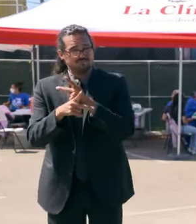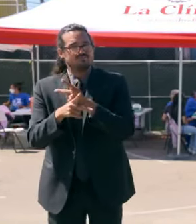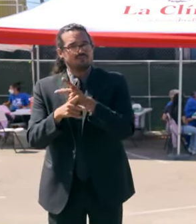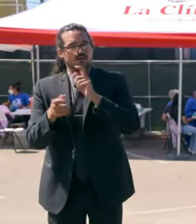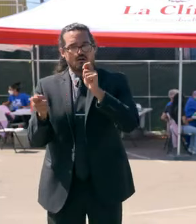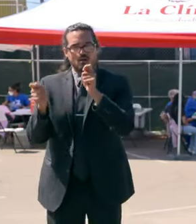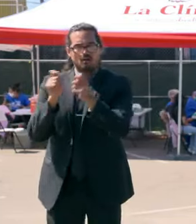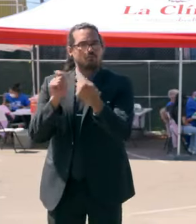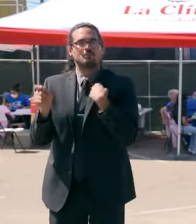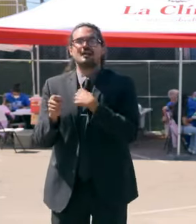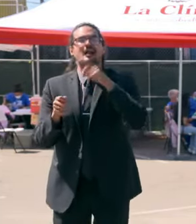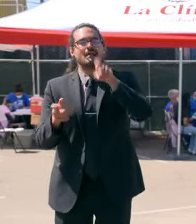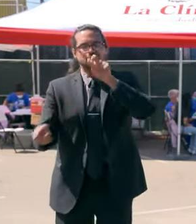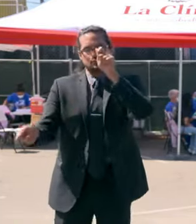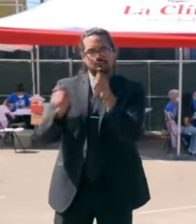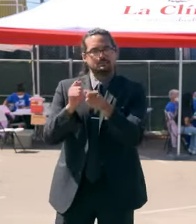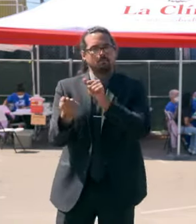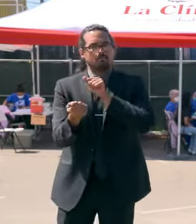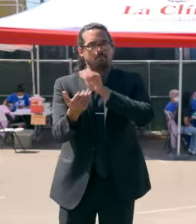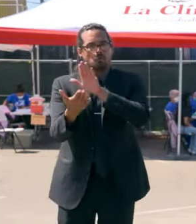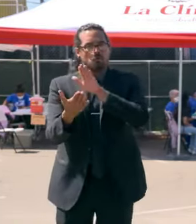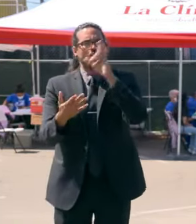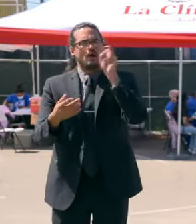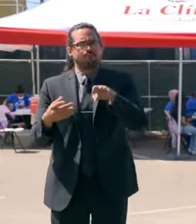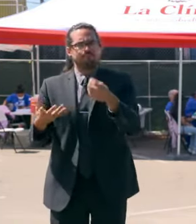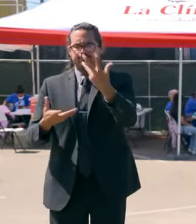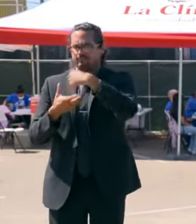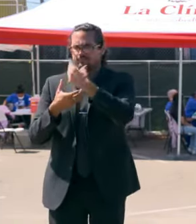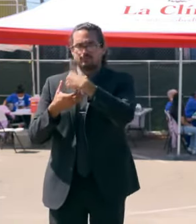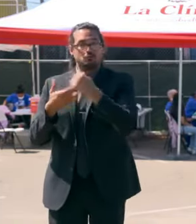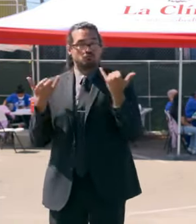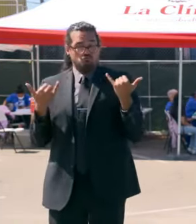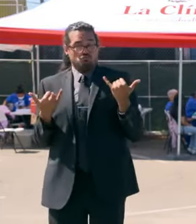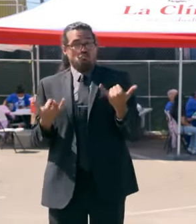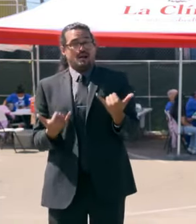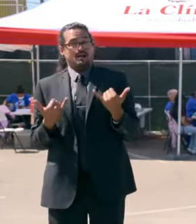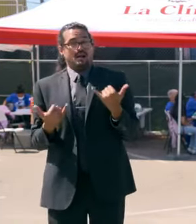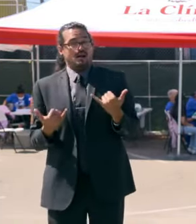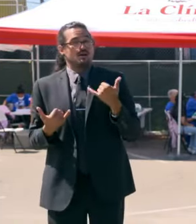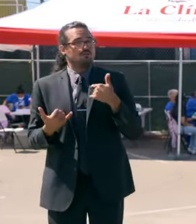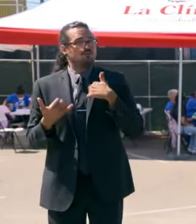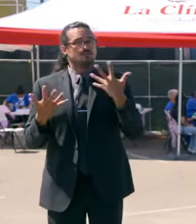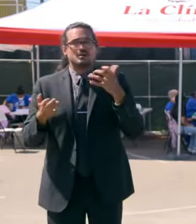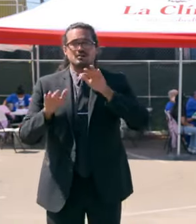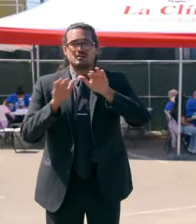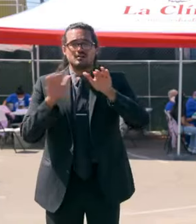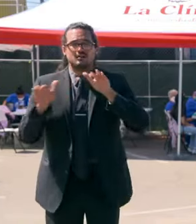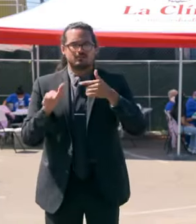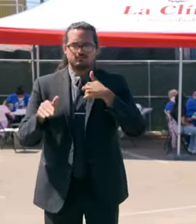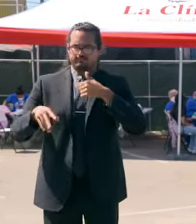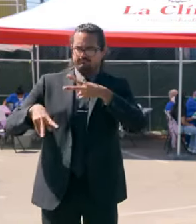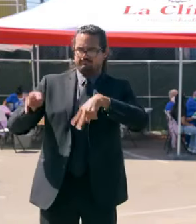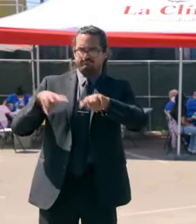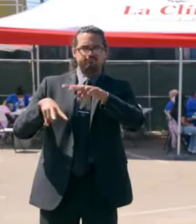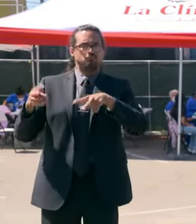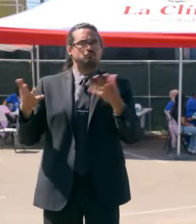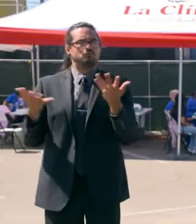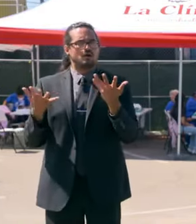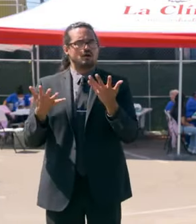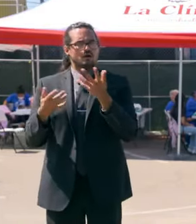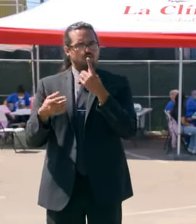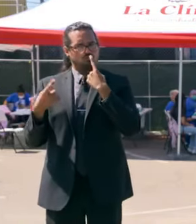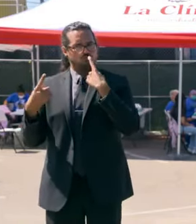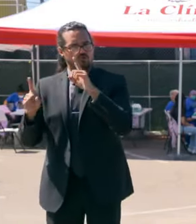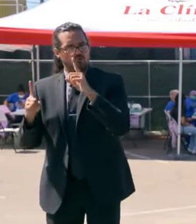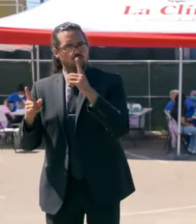then we'll consider subsequent actions. But right now, we want to see what we have put up, implemented, and applied. We support local